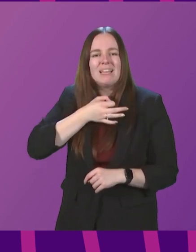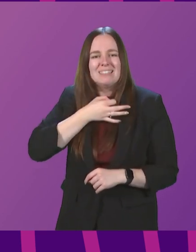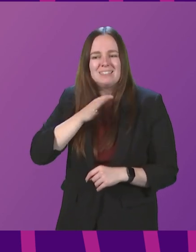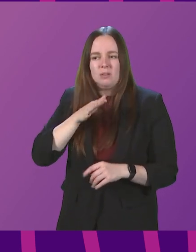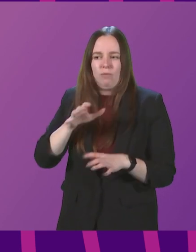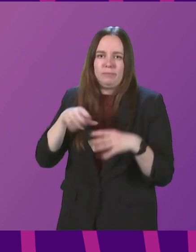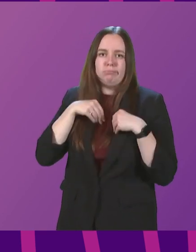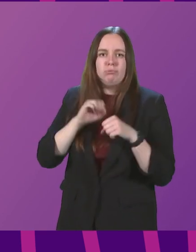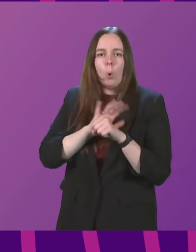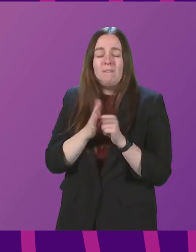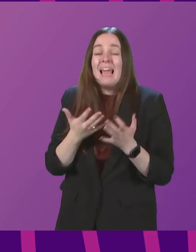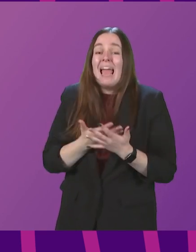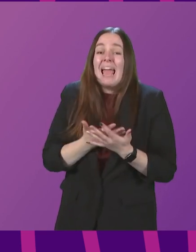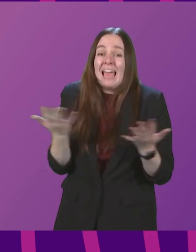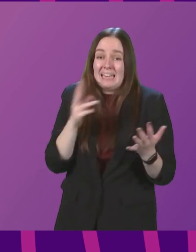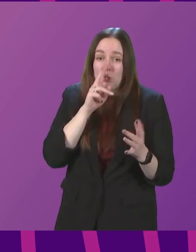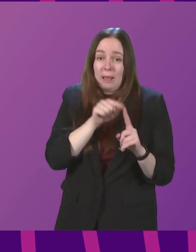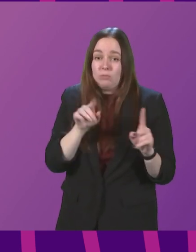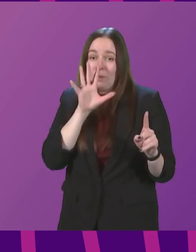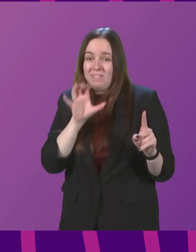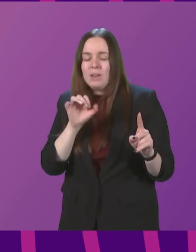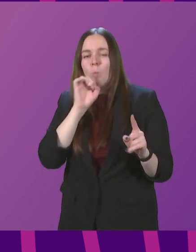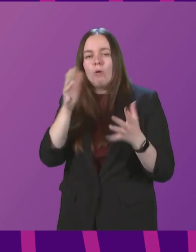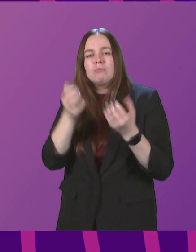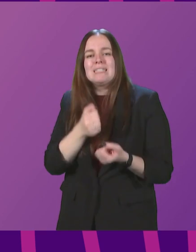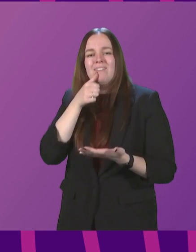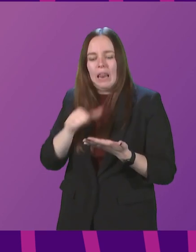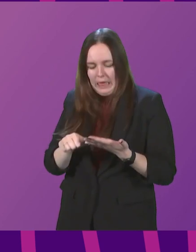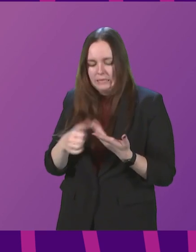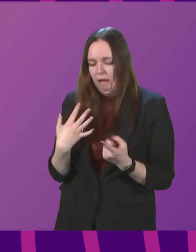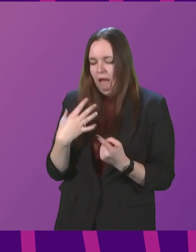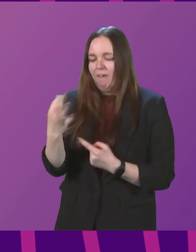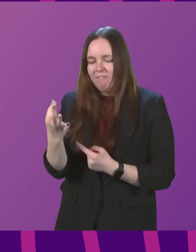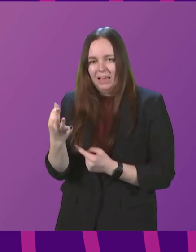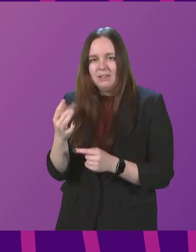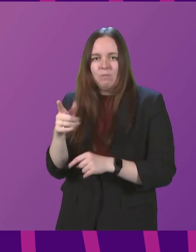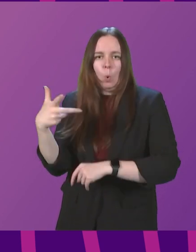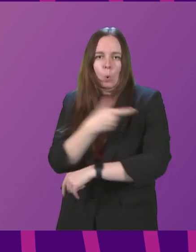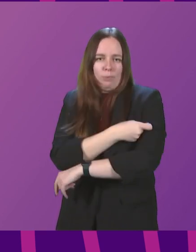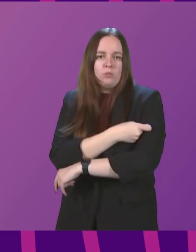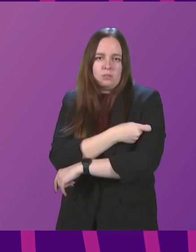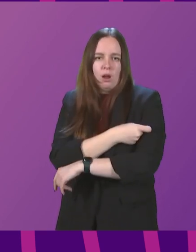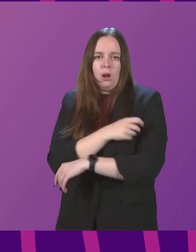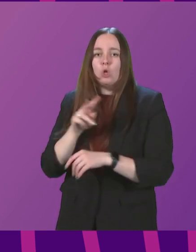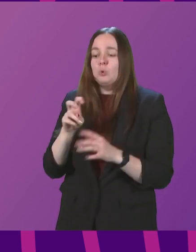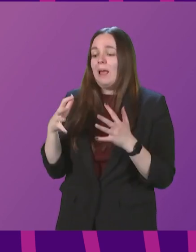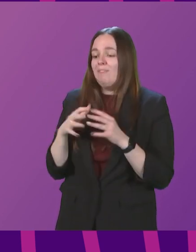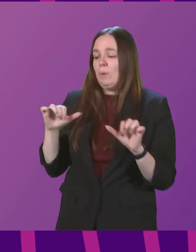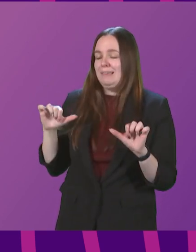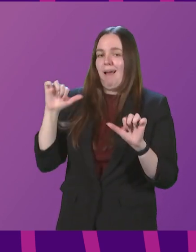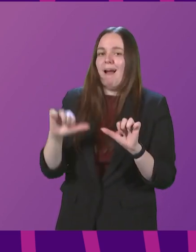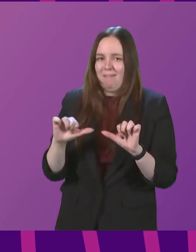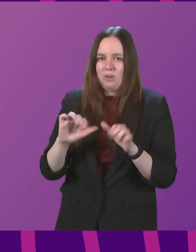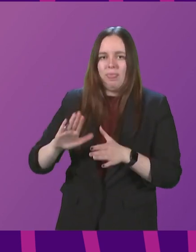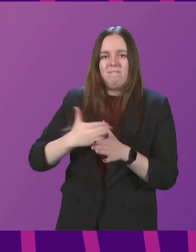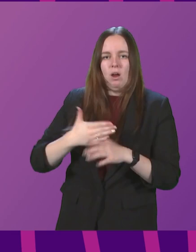Any 12- to 15-year-old in that position will receive a letter inviting them for a booster 12 weeks after their last primary